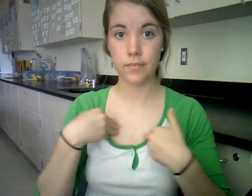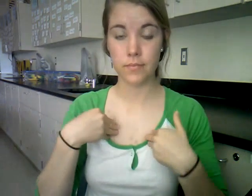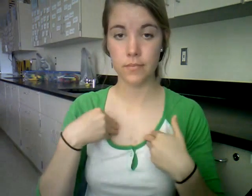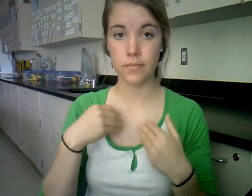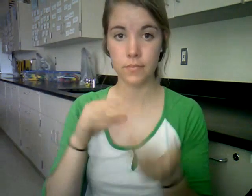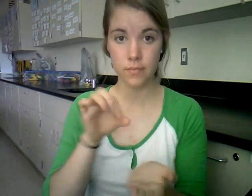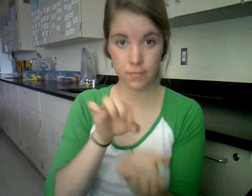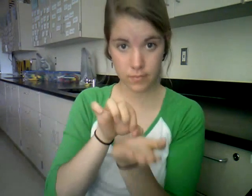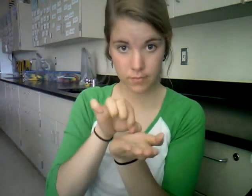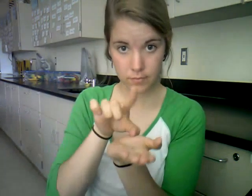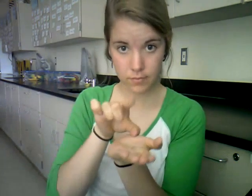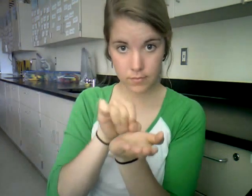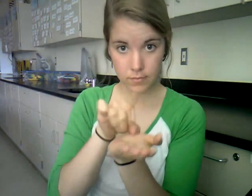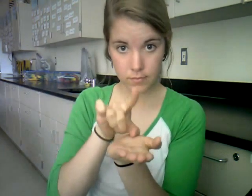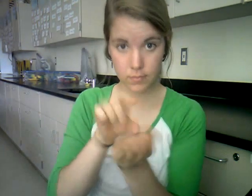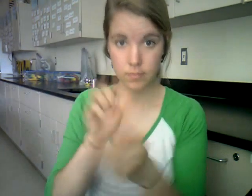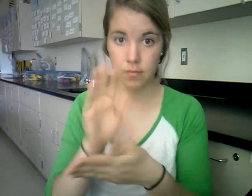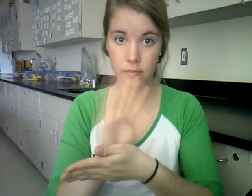I want to just see your leg just snap, man.